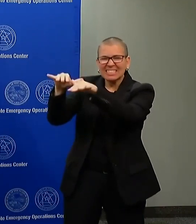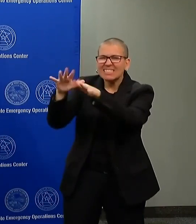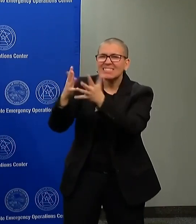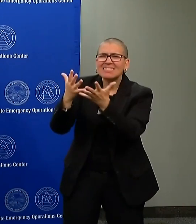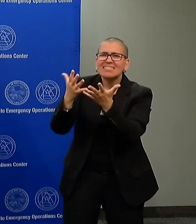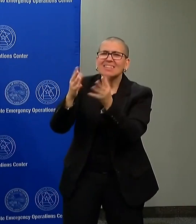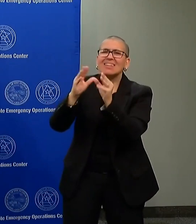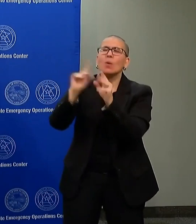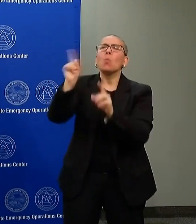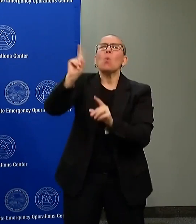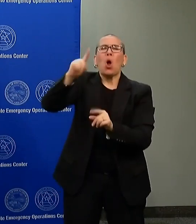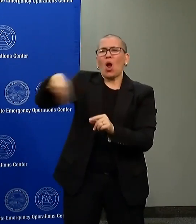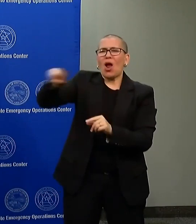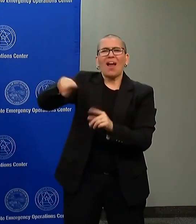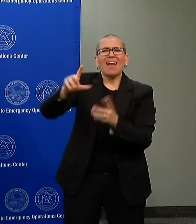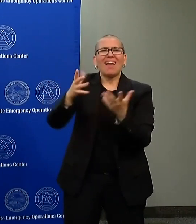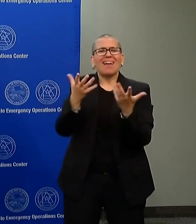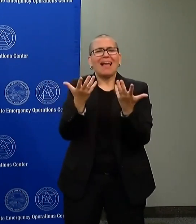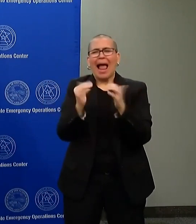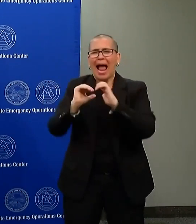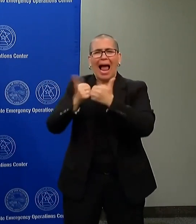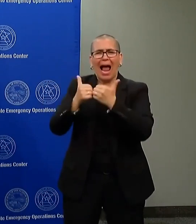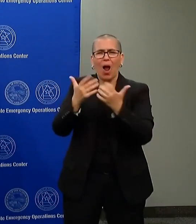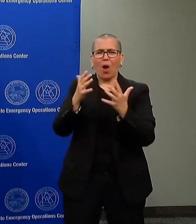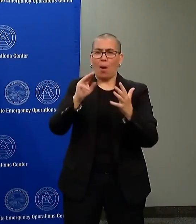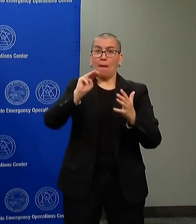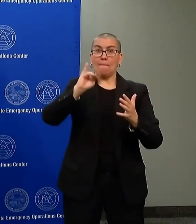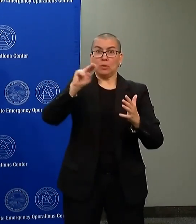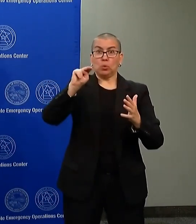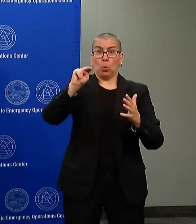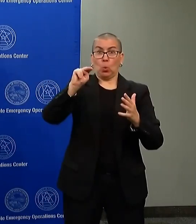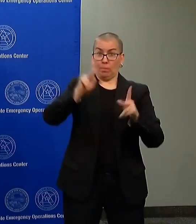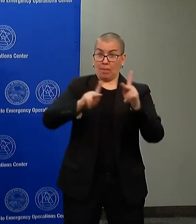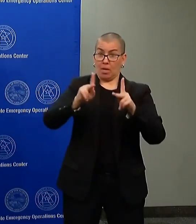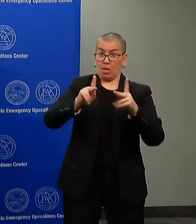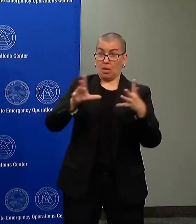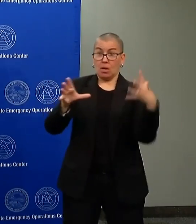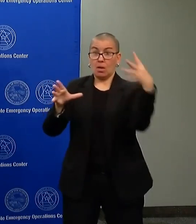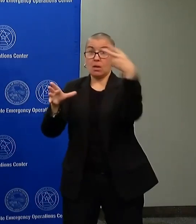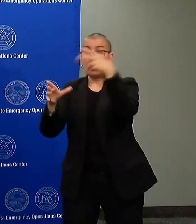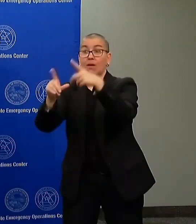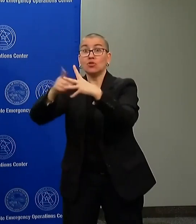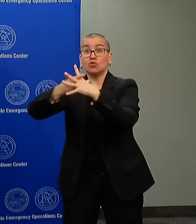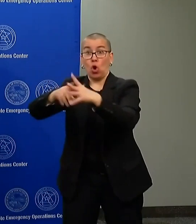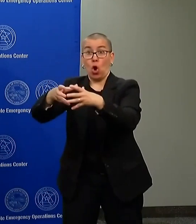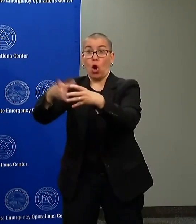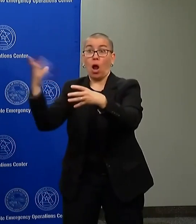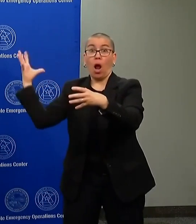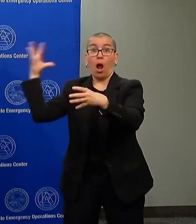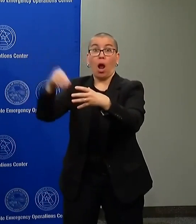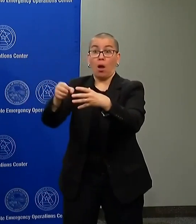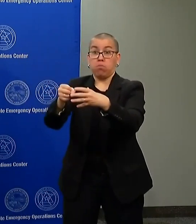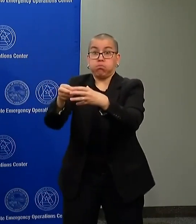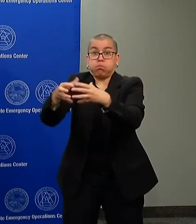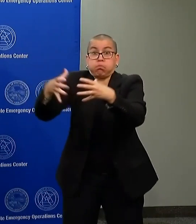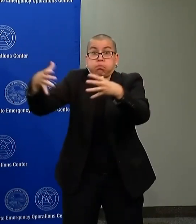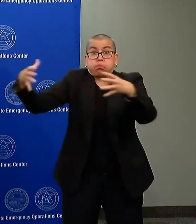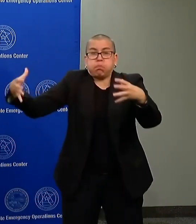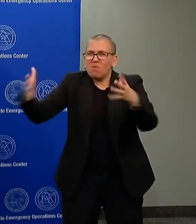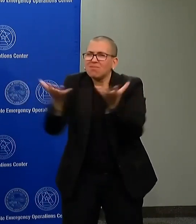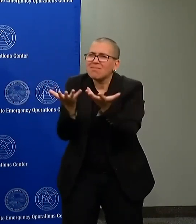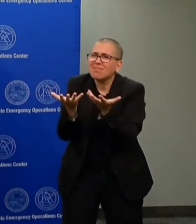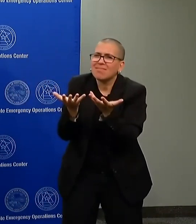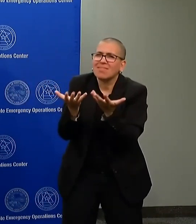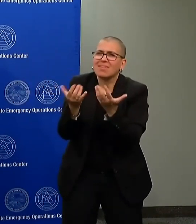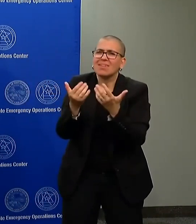sort of cross over from earlier demonstrations to what is going on now? And again, what kind of numbers